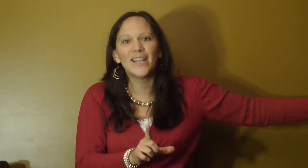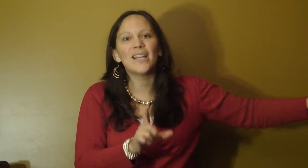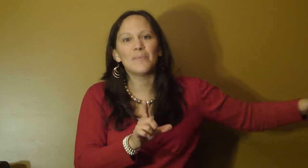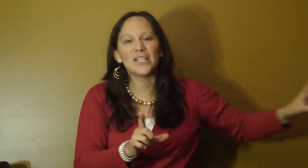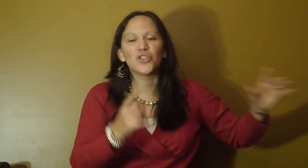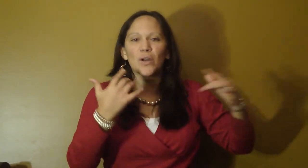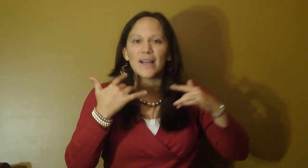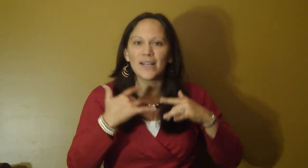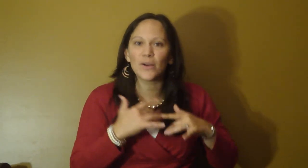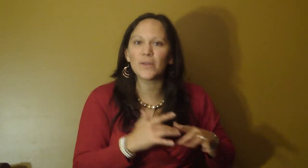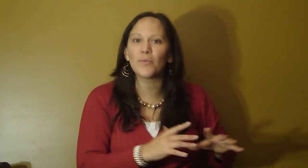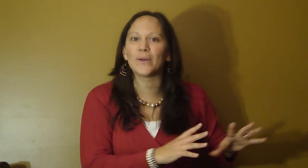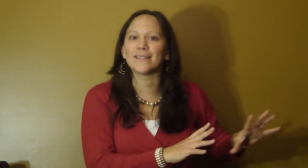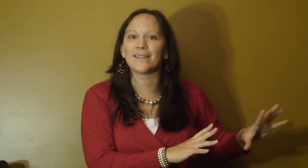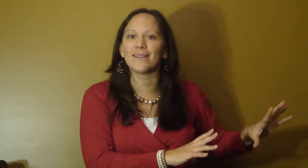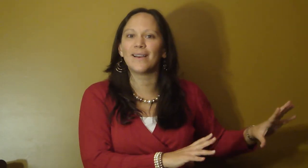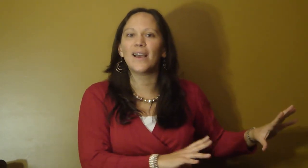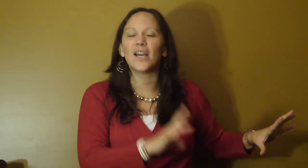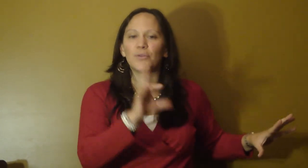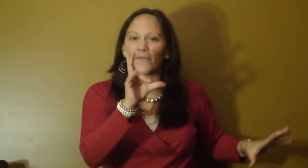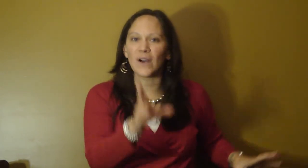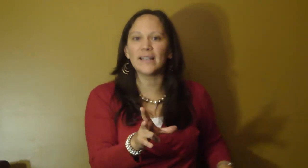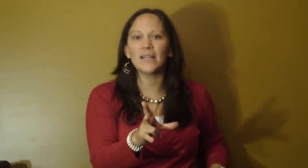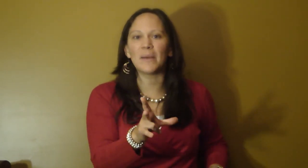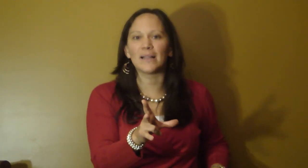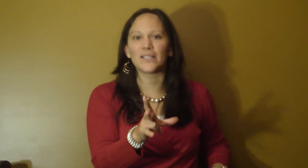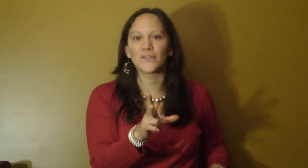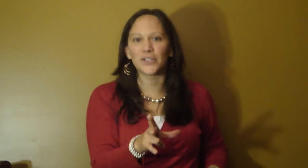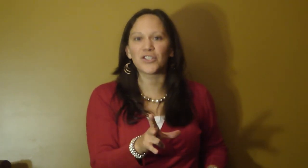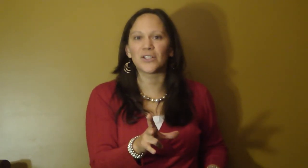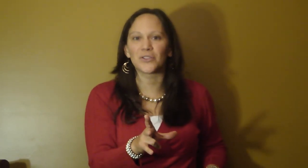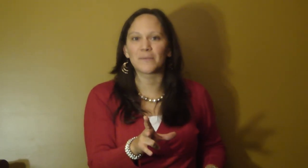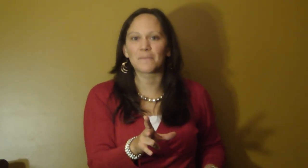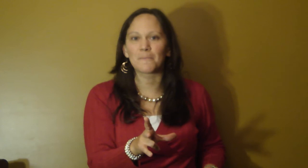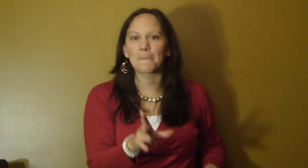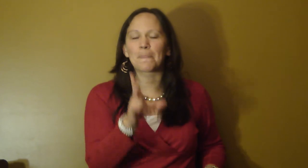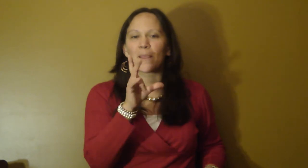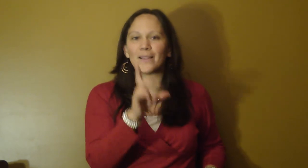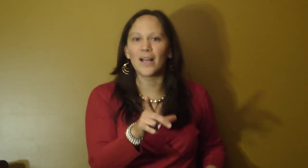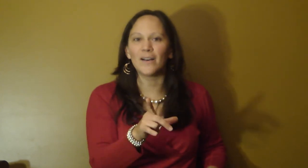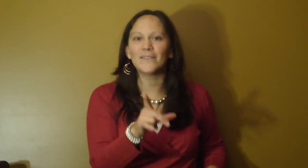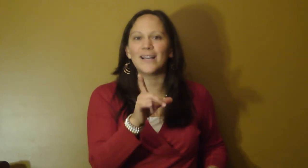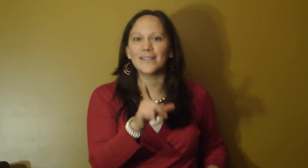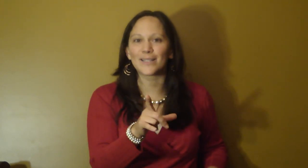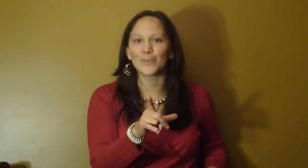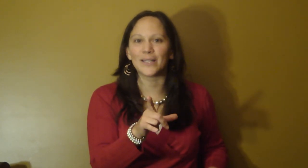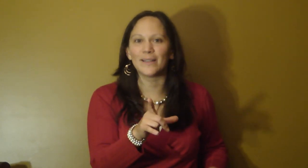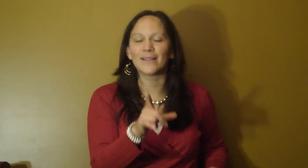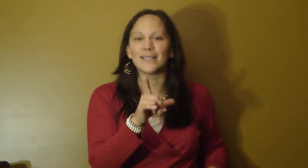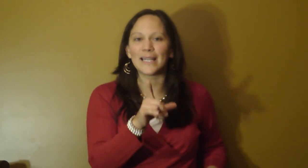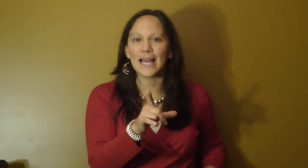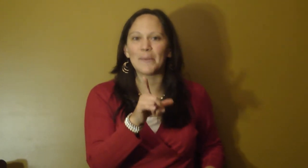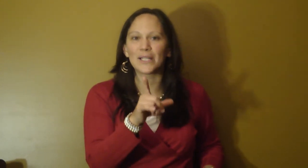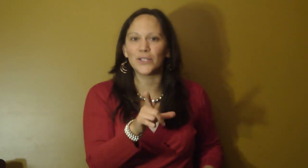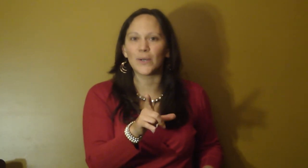It means you are letting go of the poison. You are finding a balance for your children. Love and discipline. The dynamic duo.